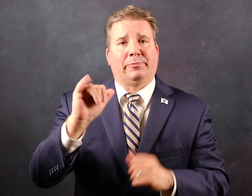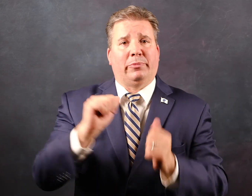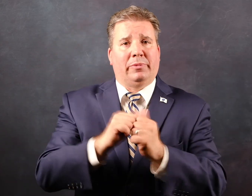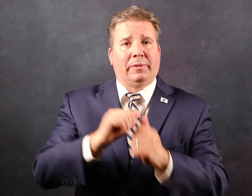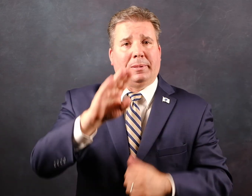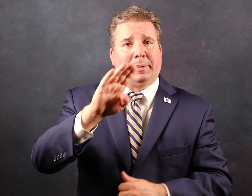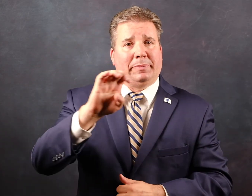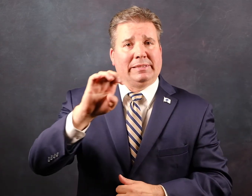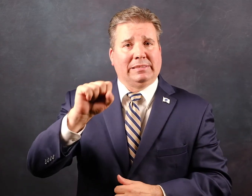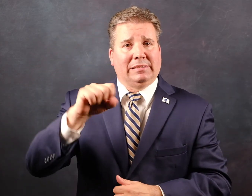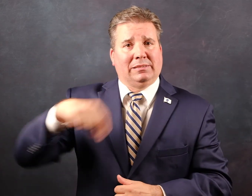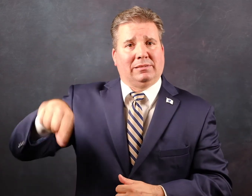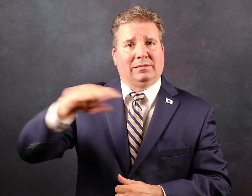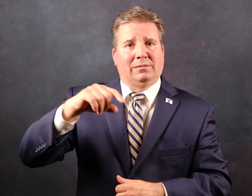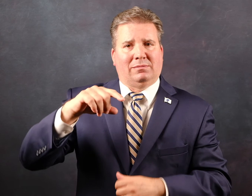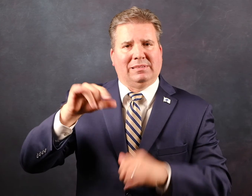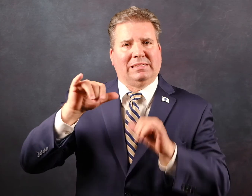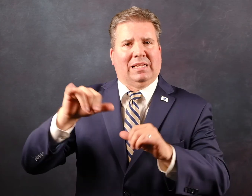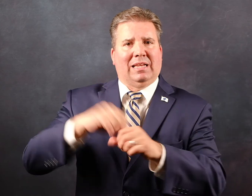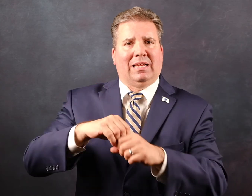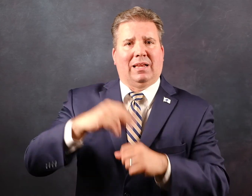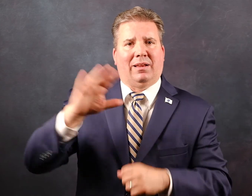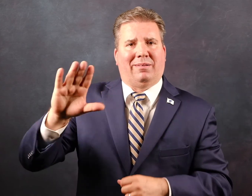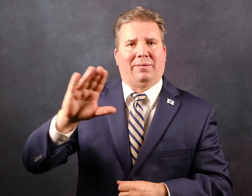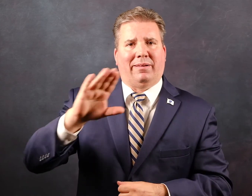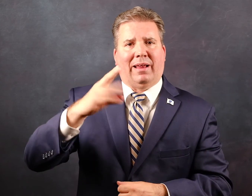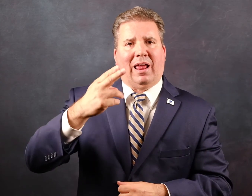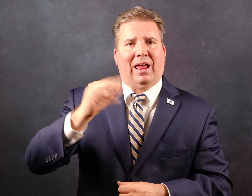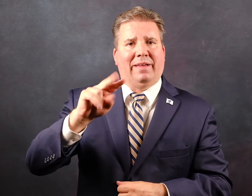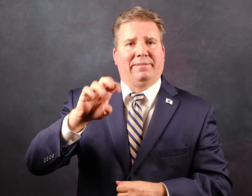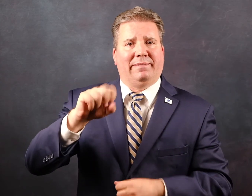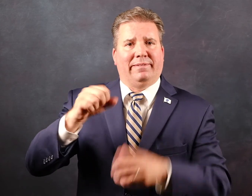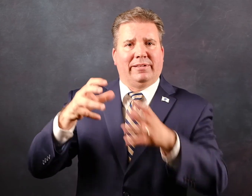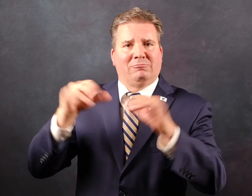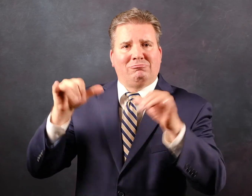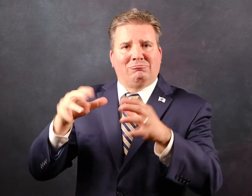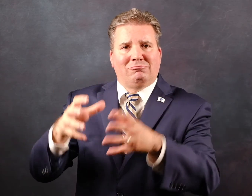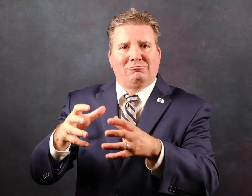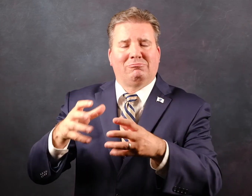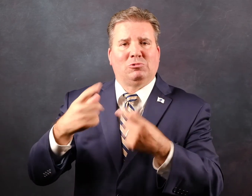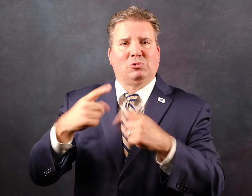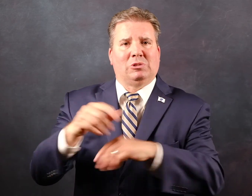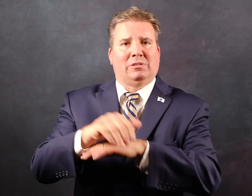killing the mosquitoes likewise with the bees in their natural habitat they are protected by their hive at night